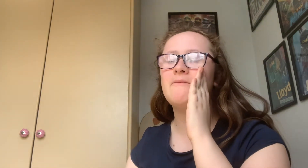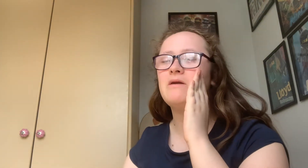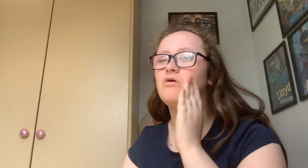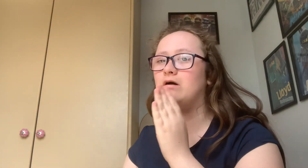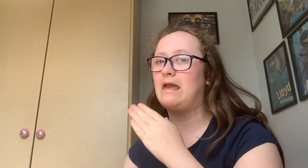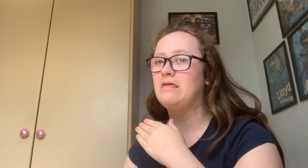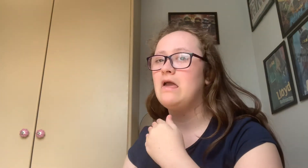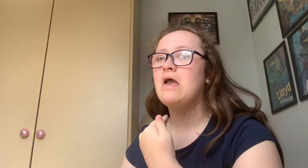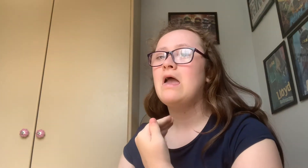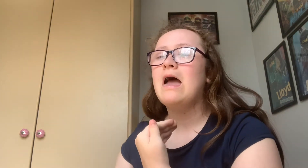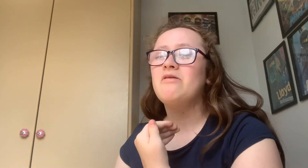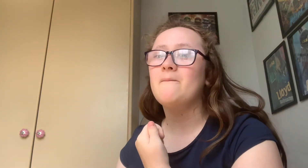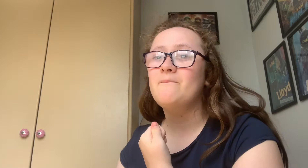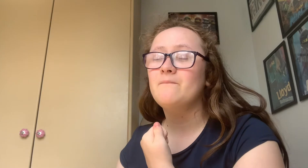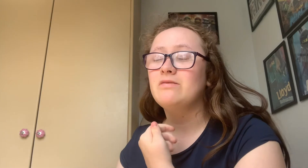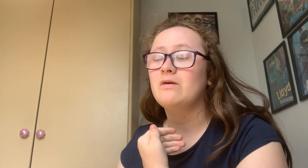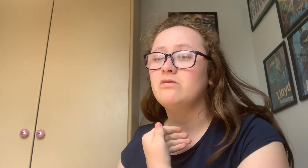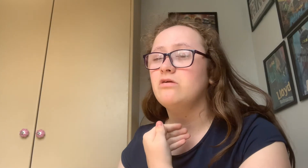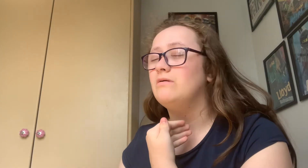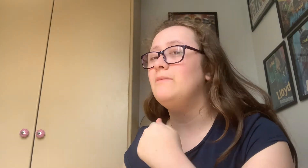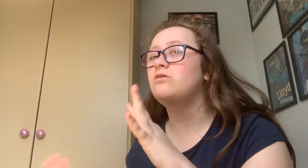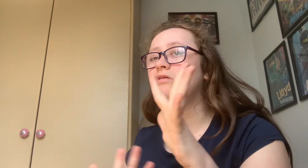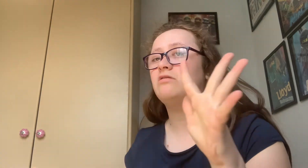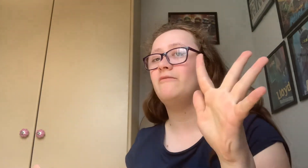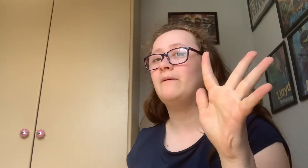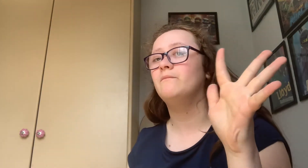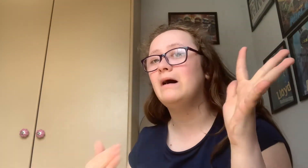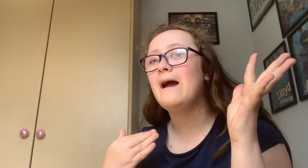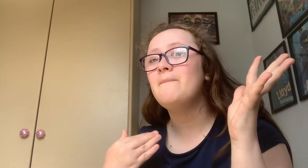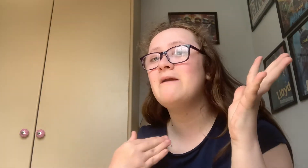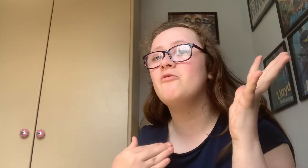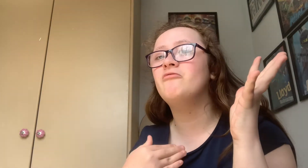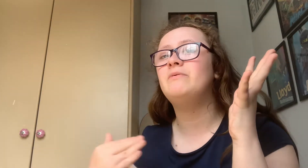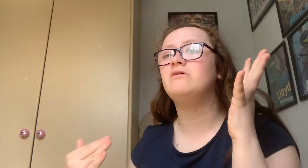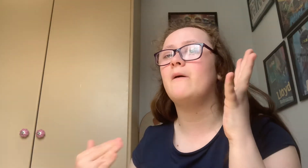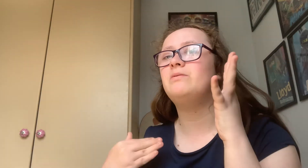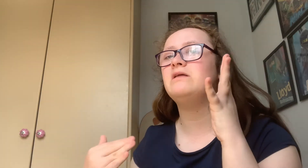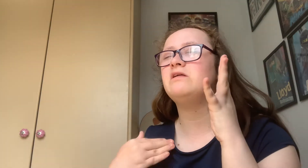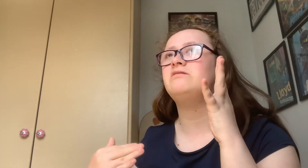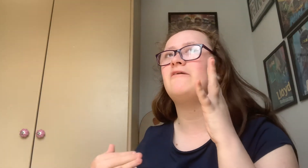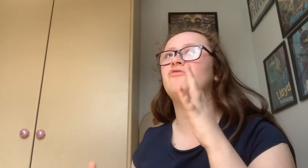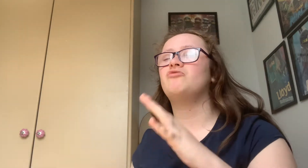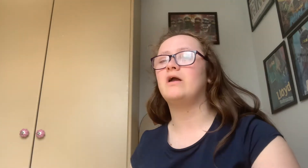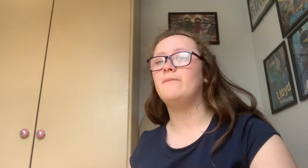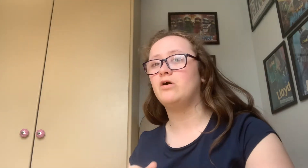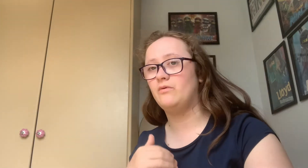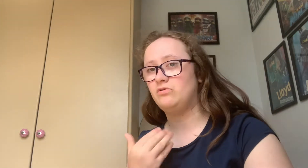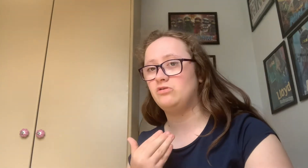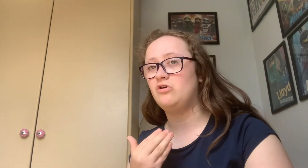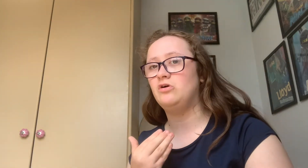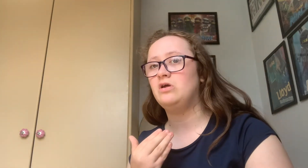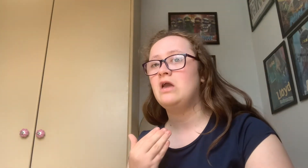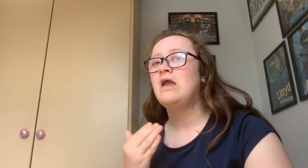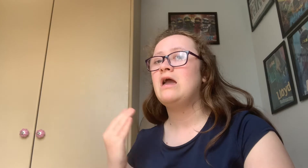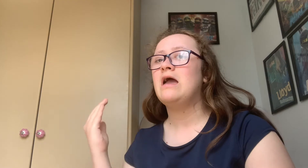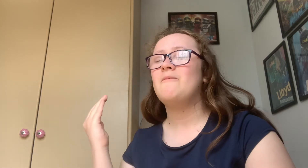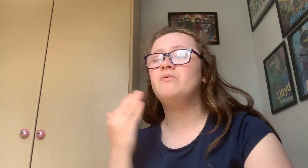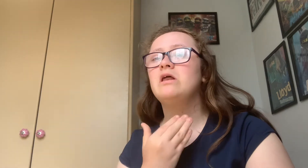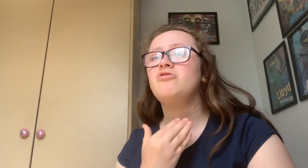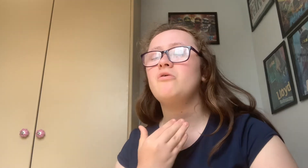people again So let me just say something my people have been completely saved on Toca Boca, which is good But it took